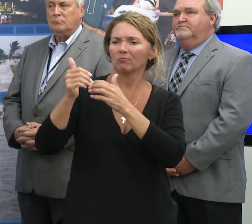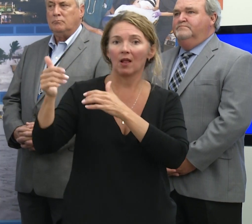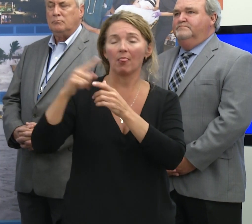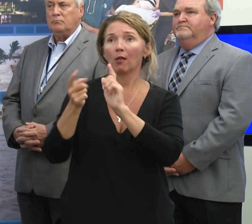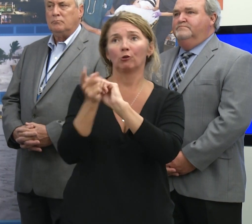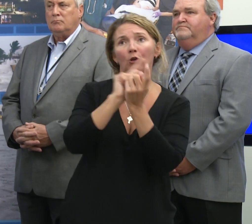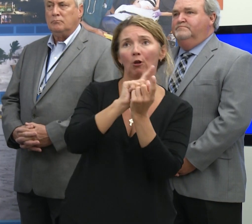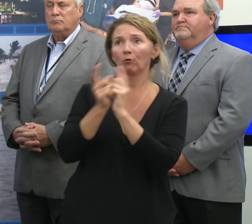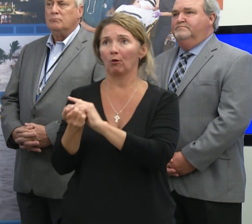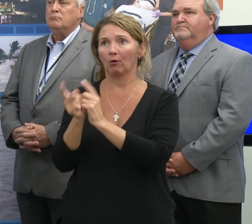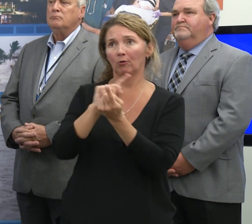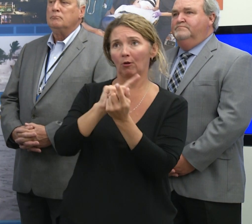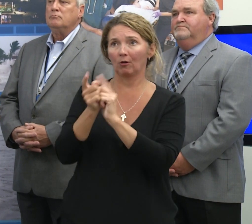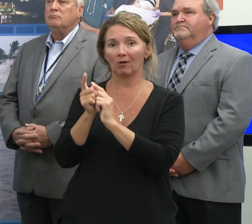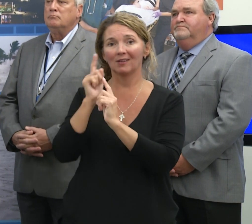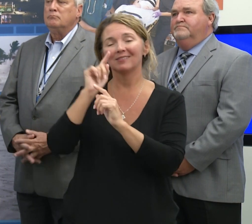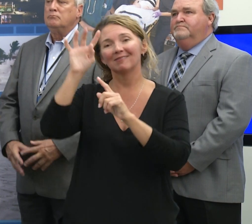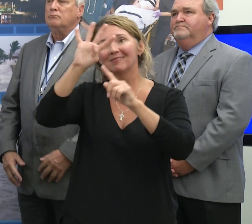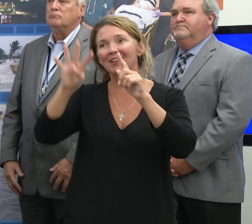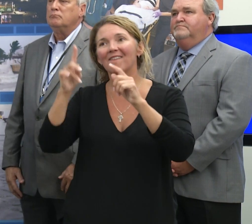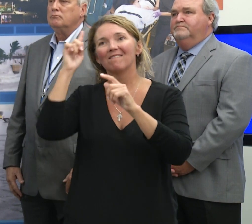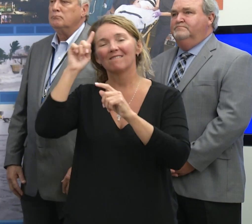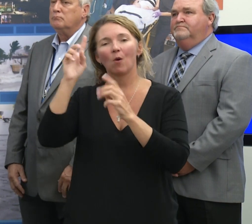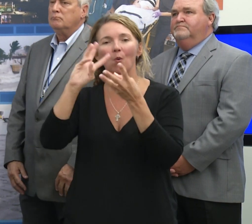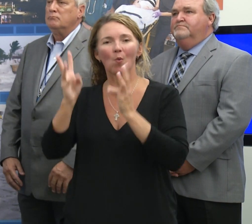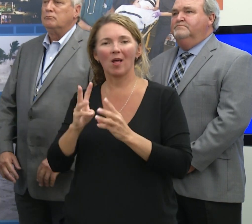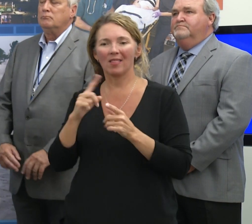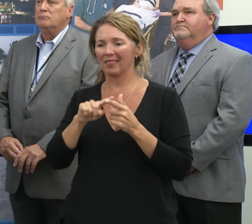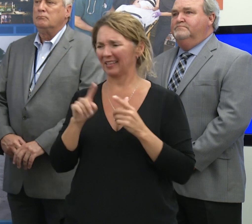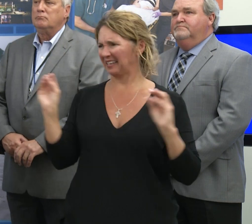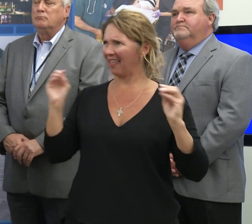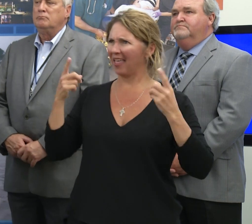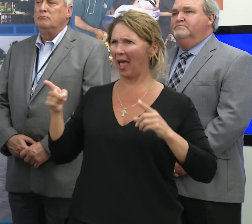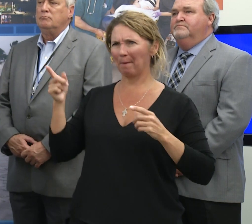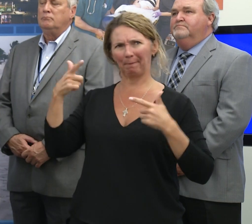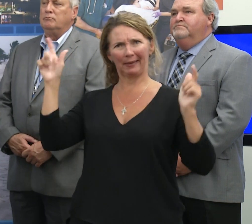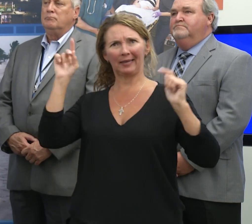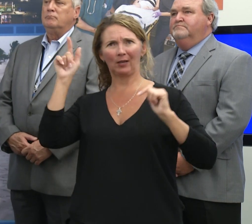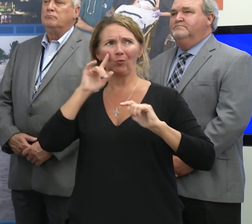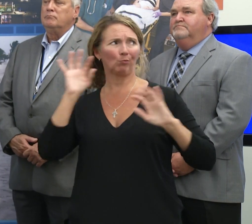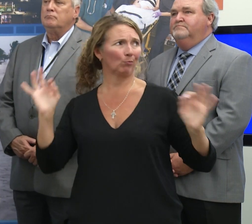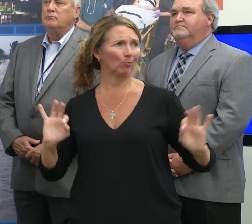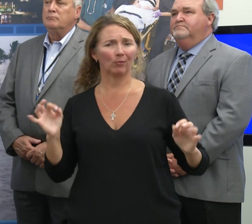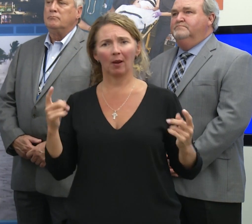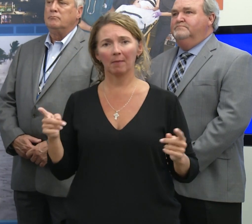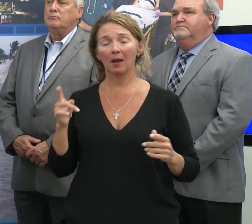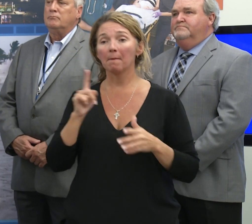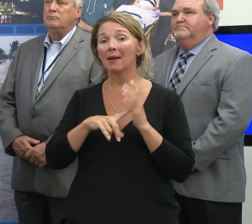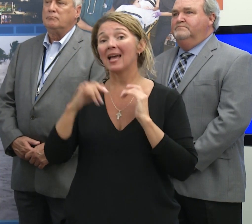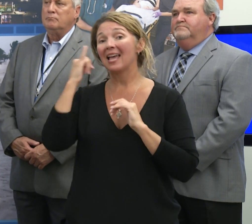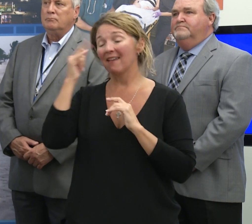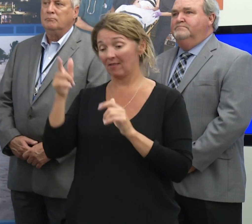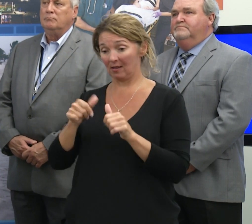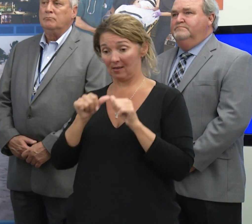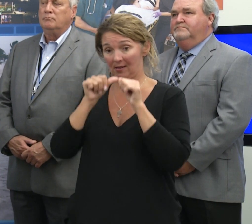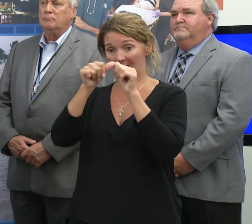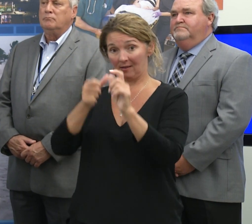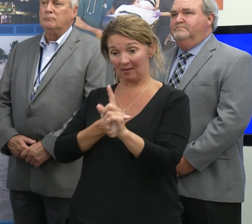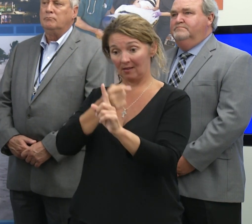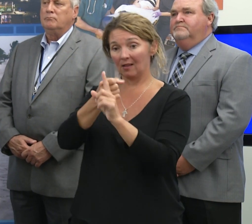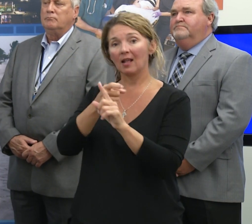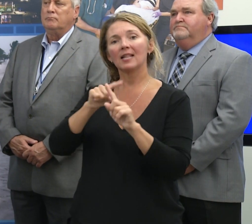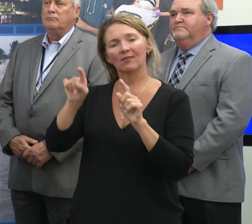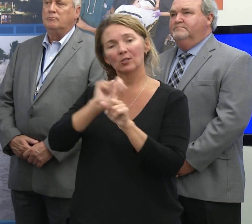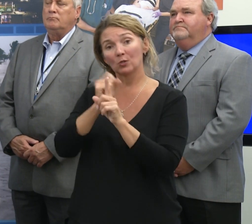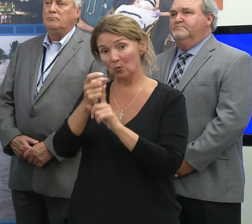shifted. And so, you know, they made a big stink about it and nothing happened. So, obviously, had that track maintained, you would have had a very